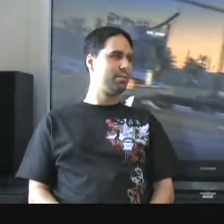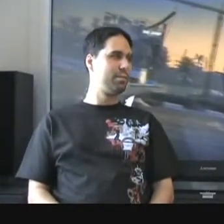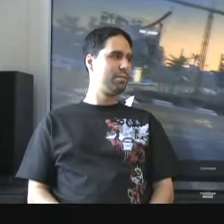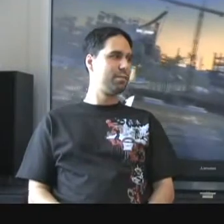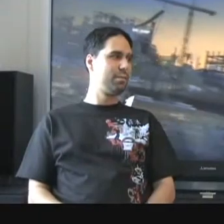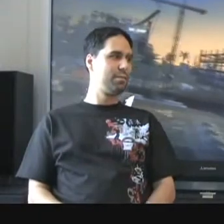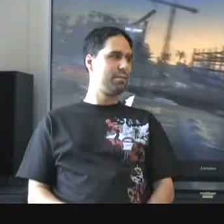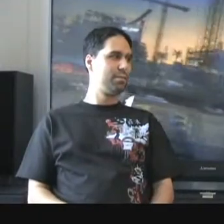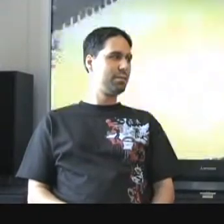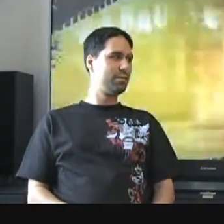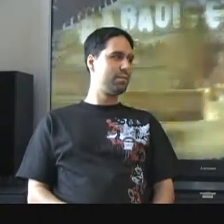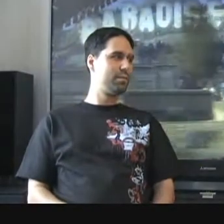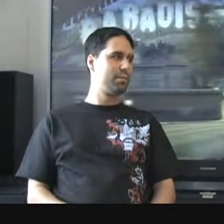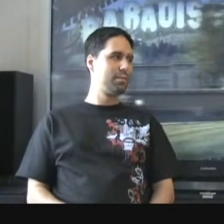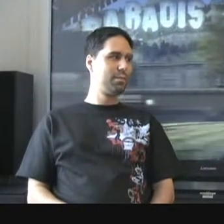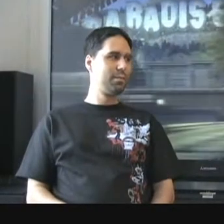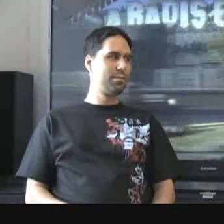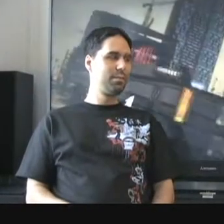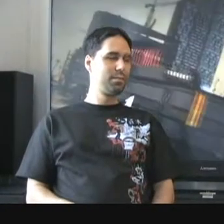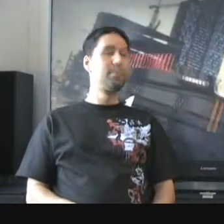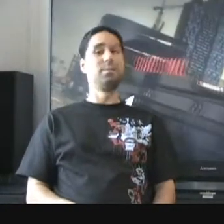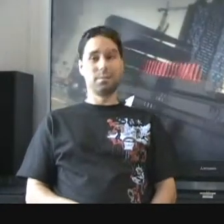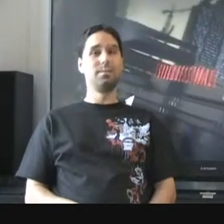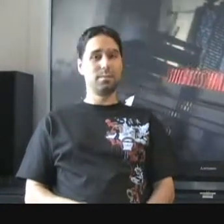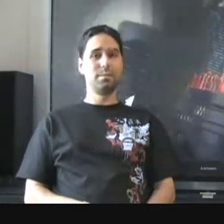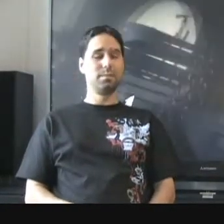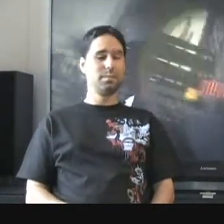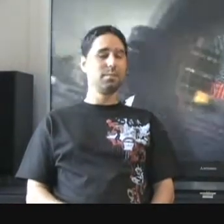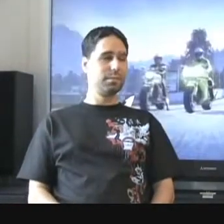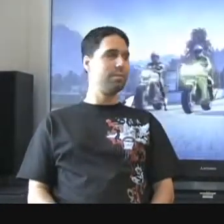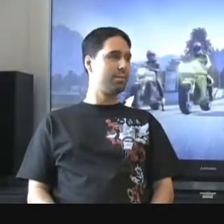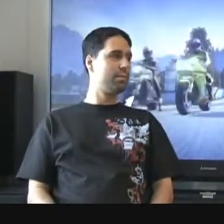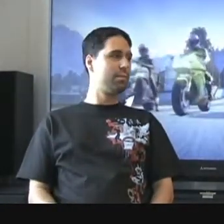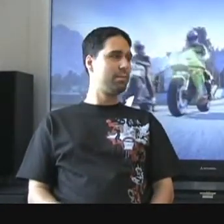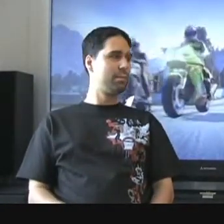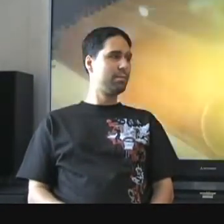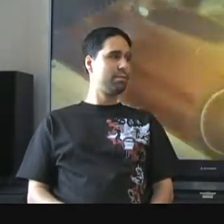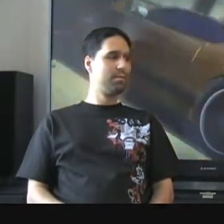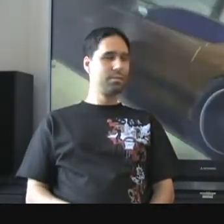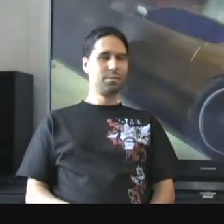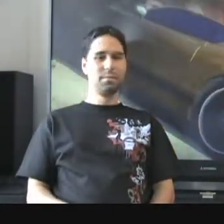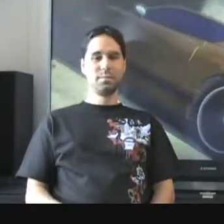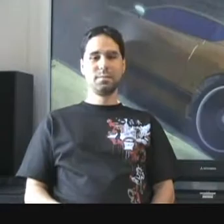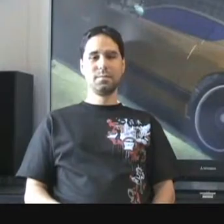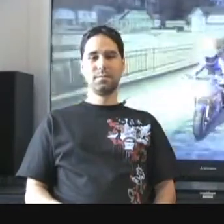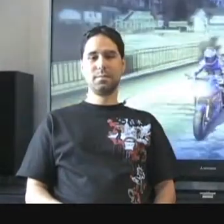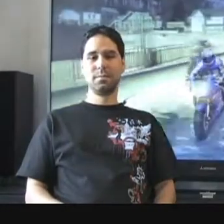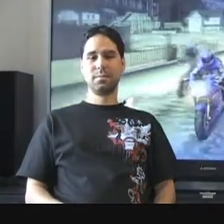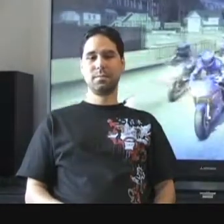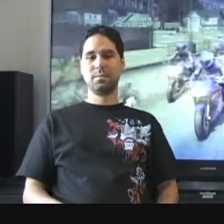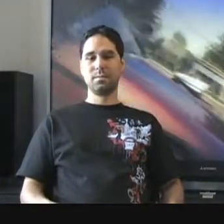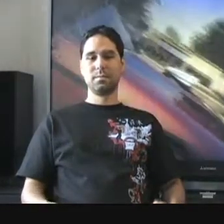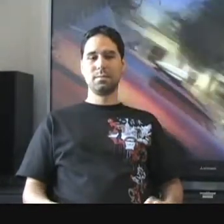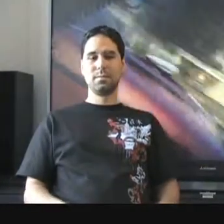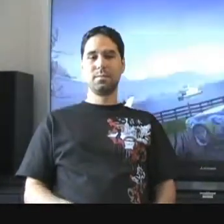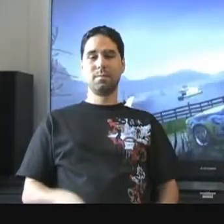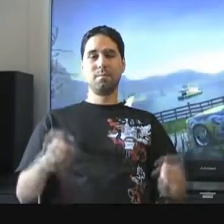buy them as packs. They are much more worth it in a pack. Um, and then the biggest thing, which is Big Surf Island.